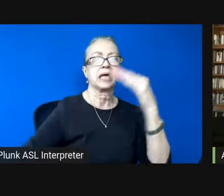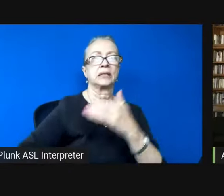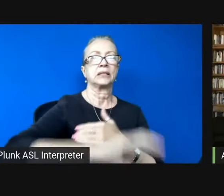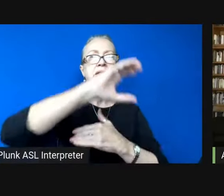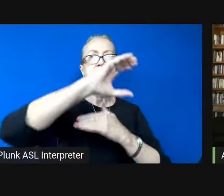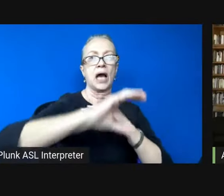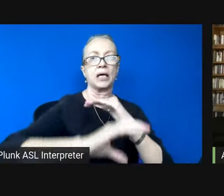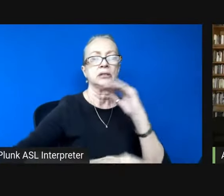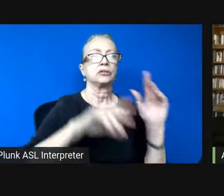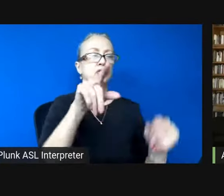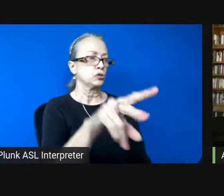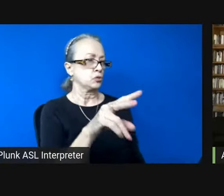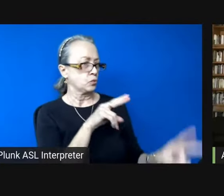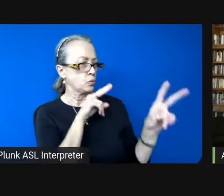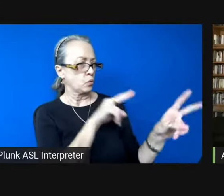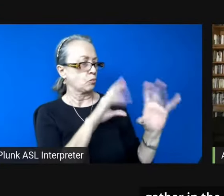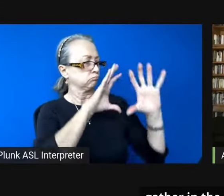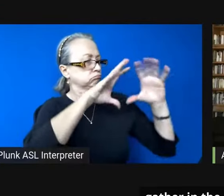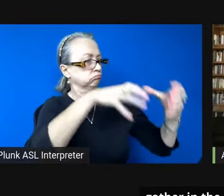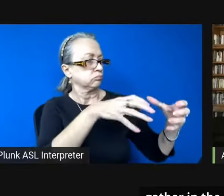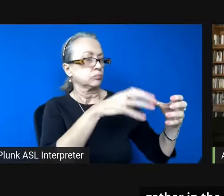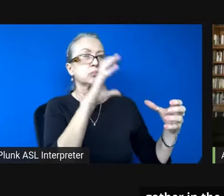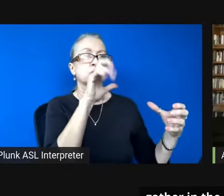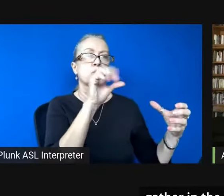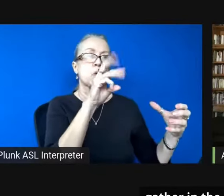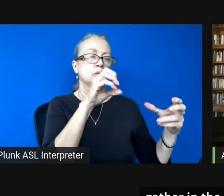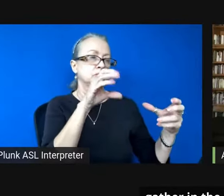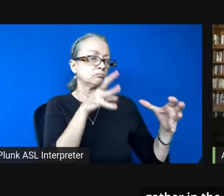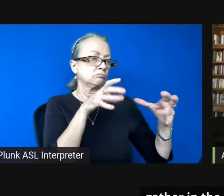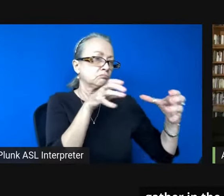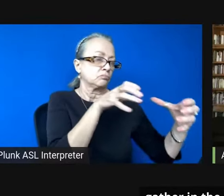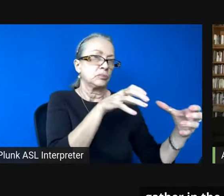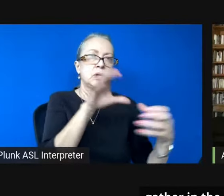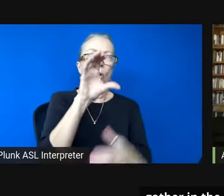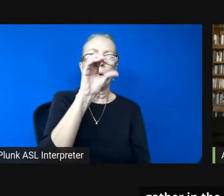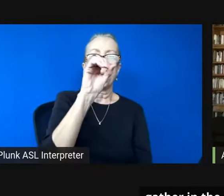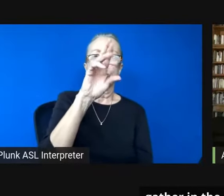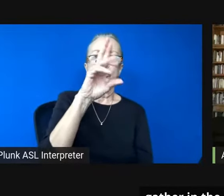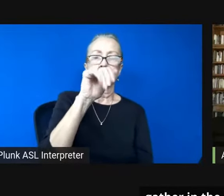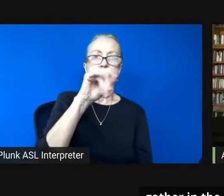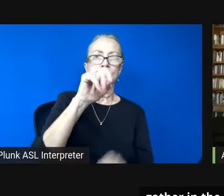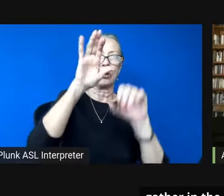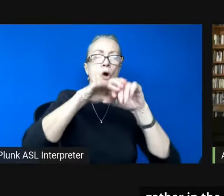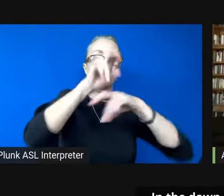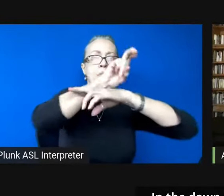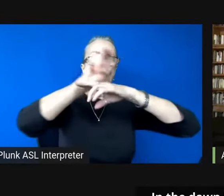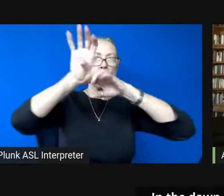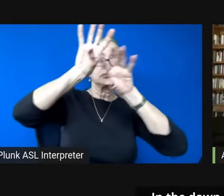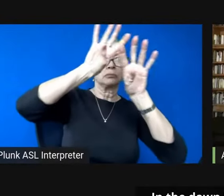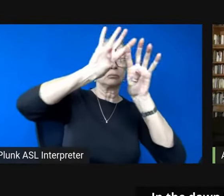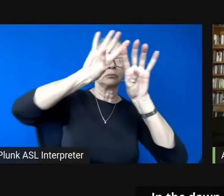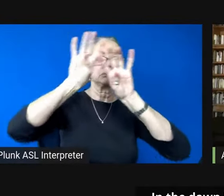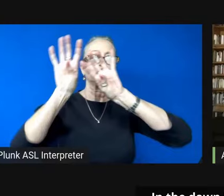watched a congregation of crows gather in the orchard and sway on branches in the